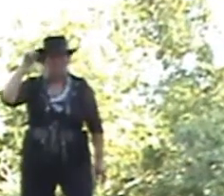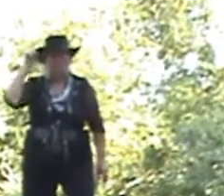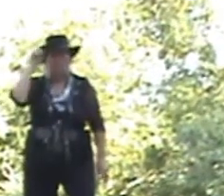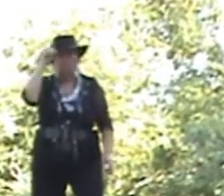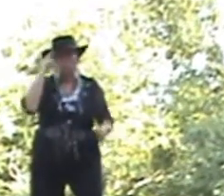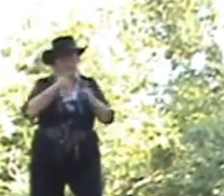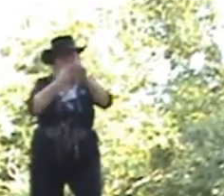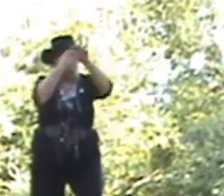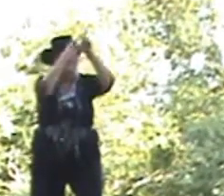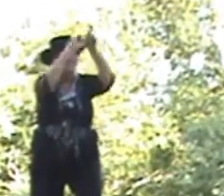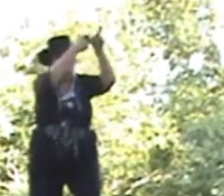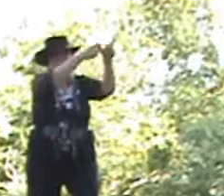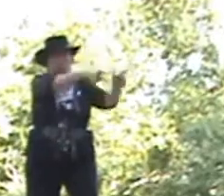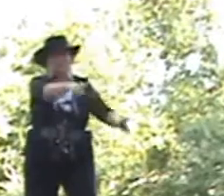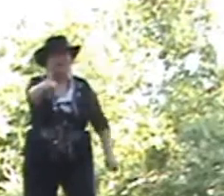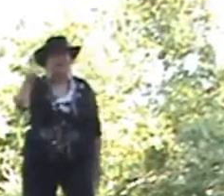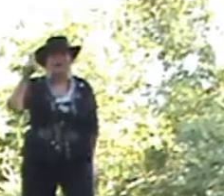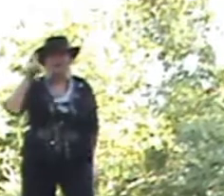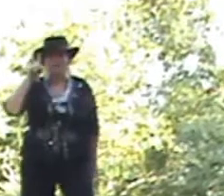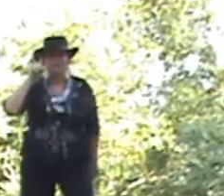one far goes racing across your mind.